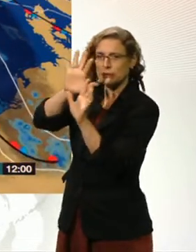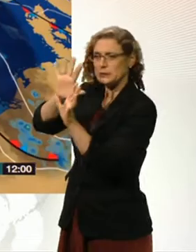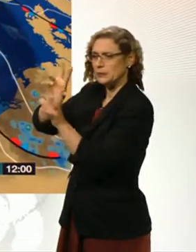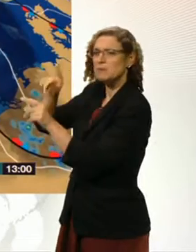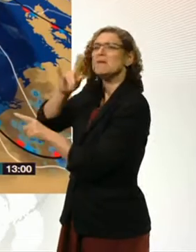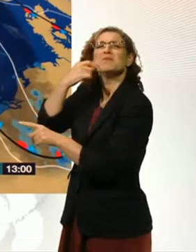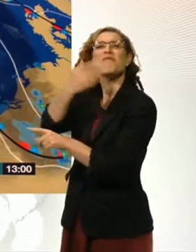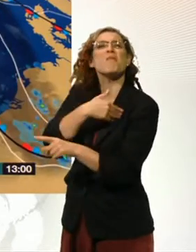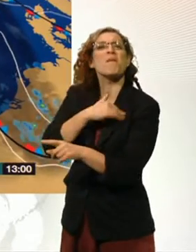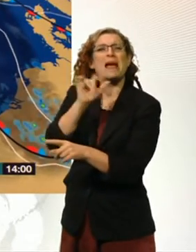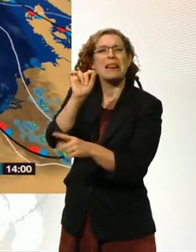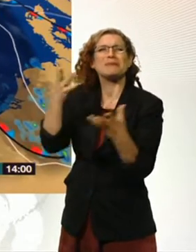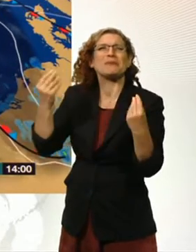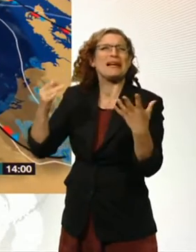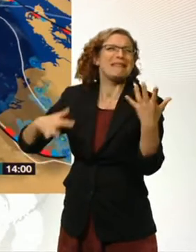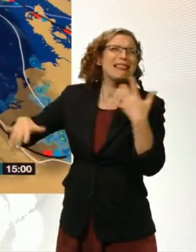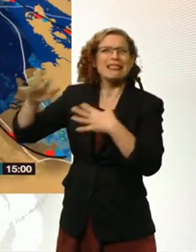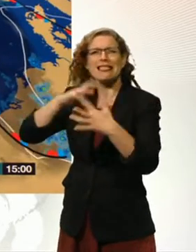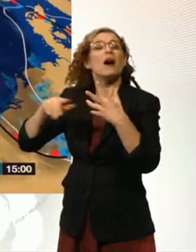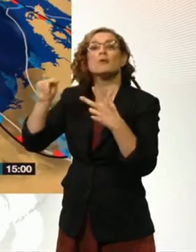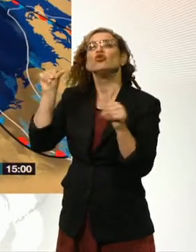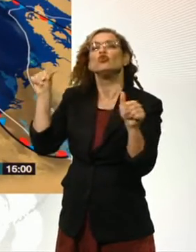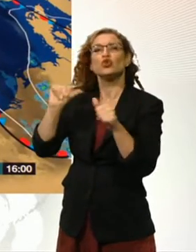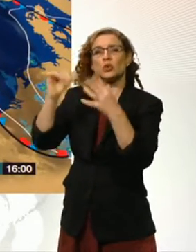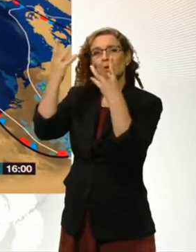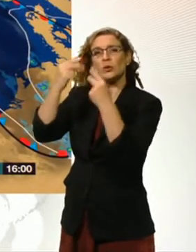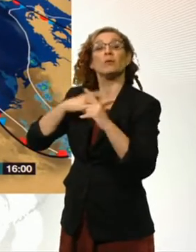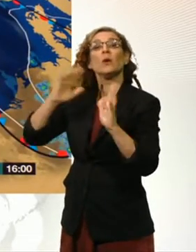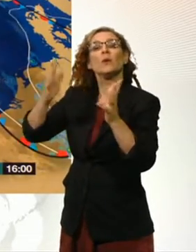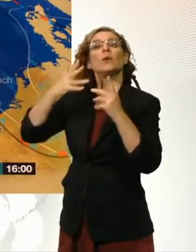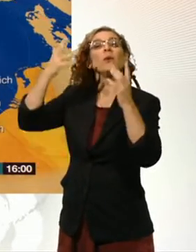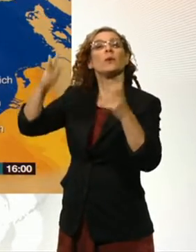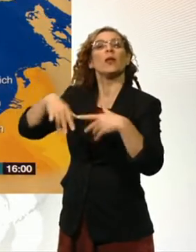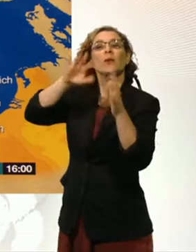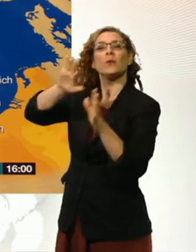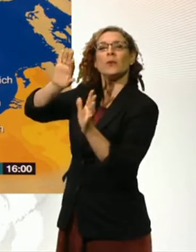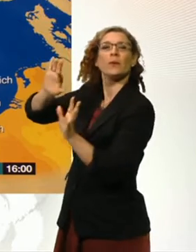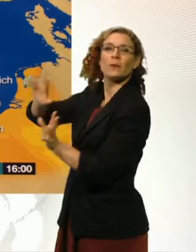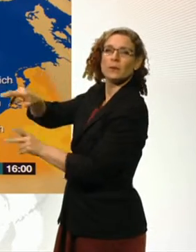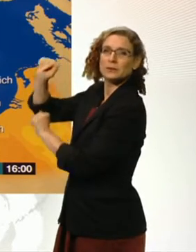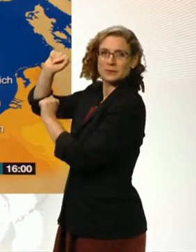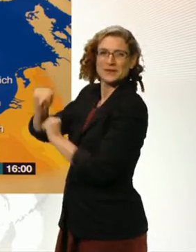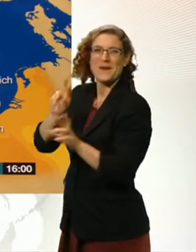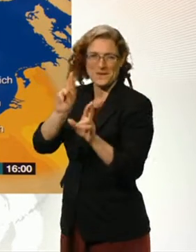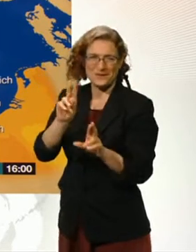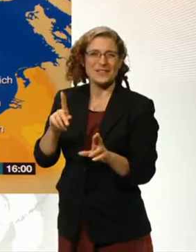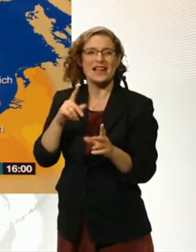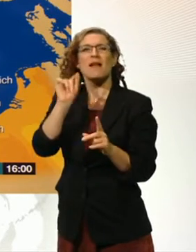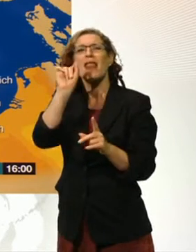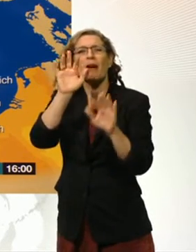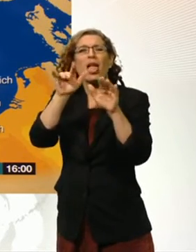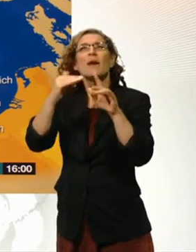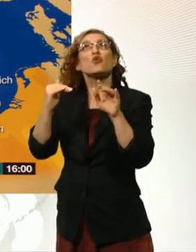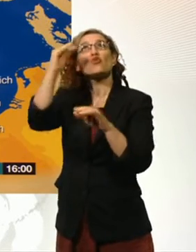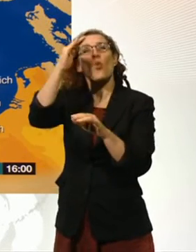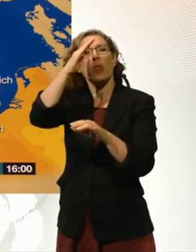thing. This little nose of high pressure, though, builds, drying things up quite nicely. Just a few isolated showers up into the far north-west. Here, a little bit